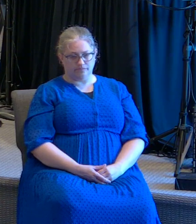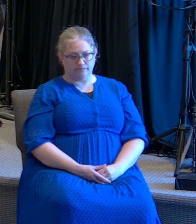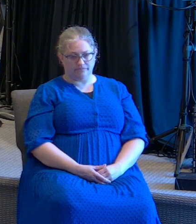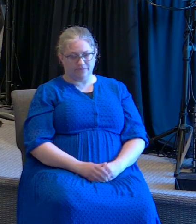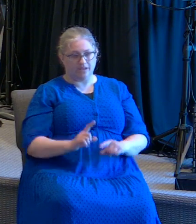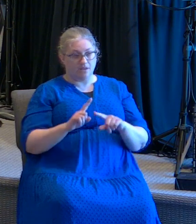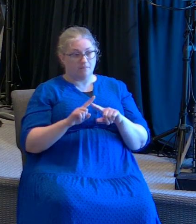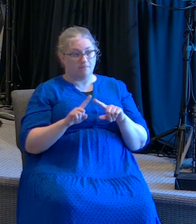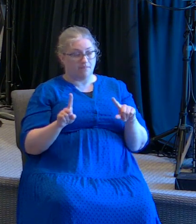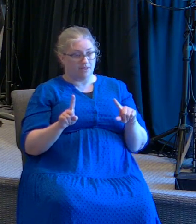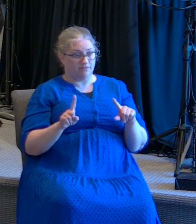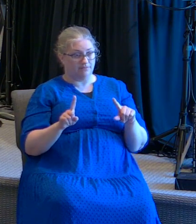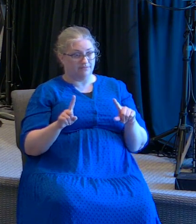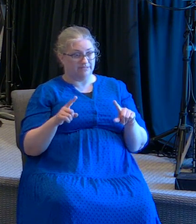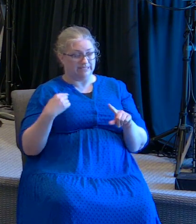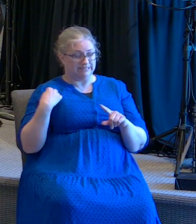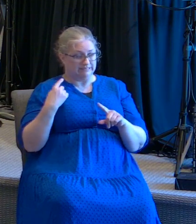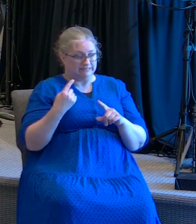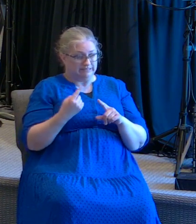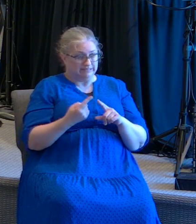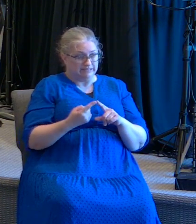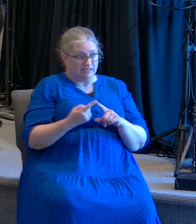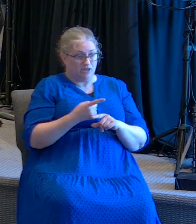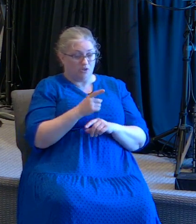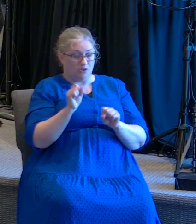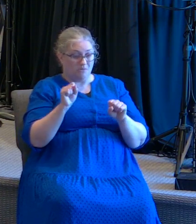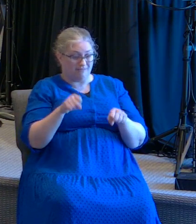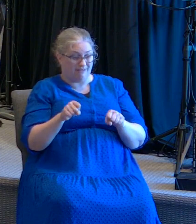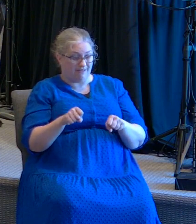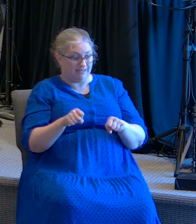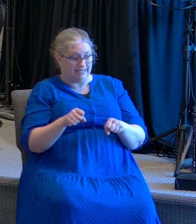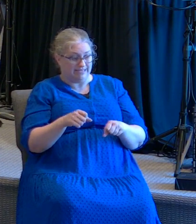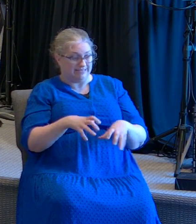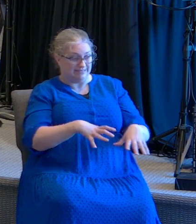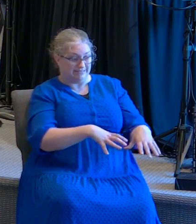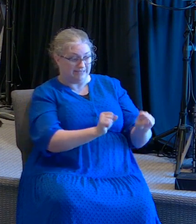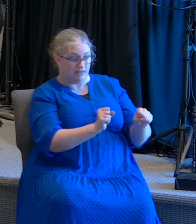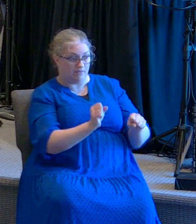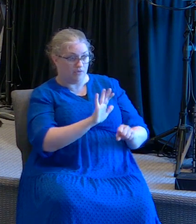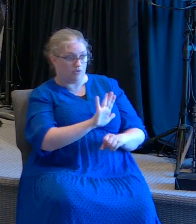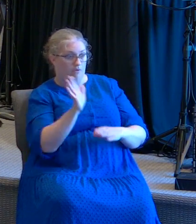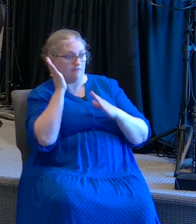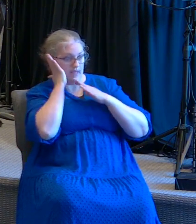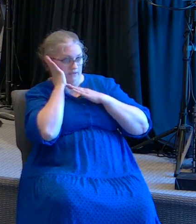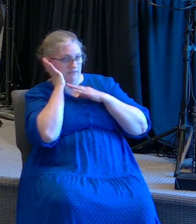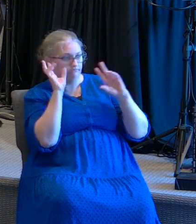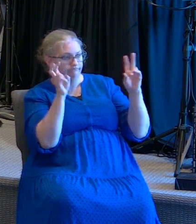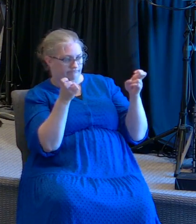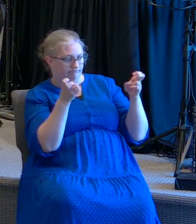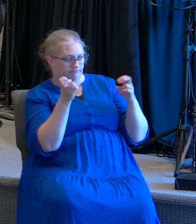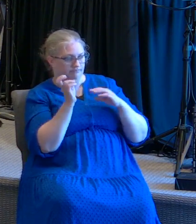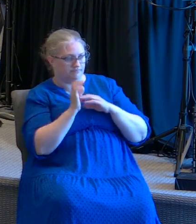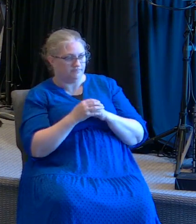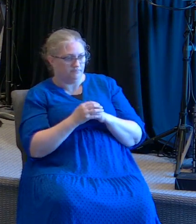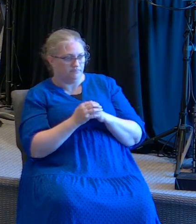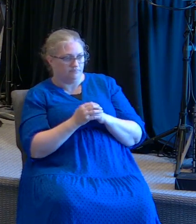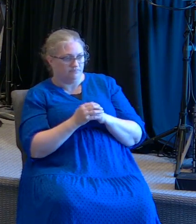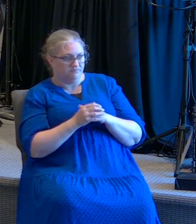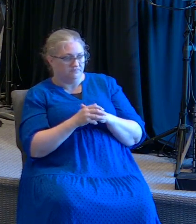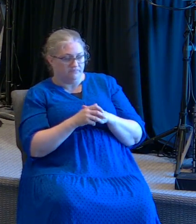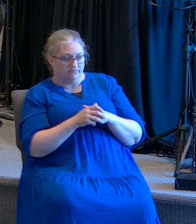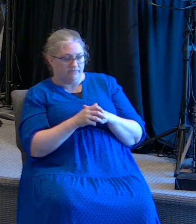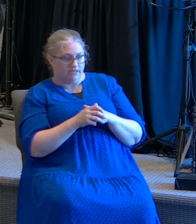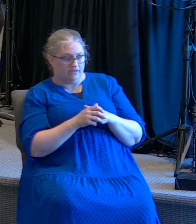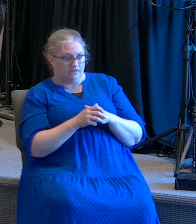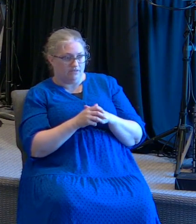but until you can grab that bed that you were carried in pero hasta que no te des cuenta y